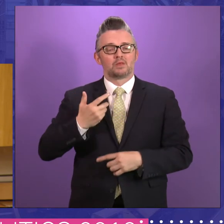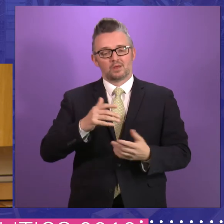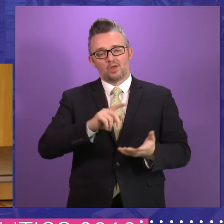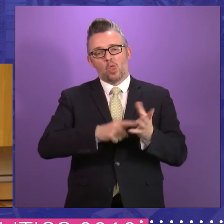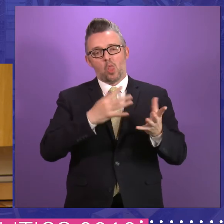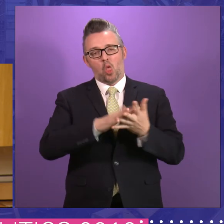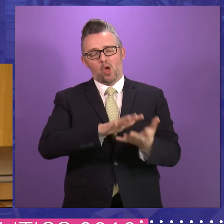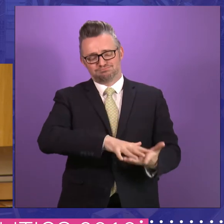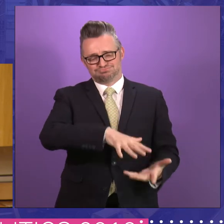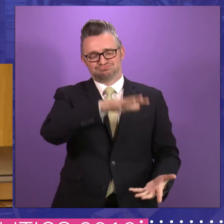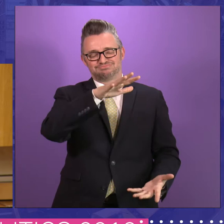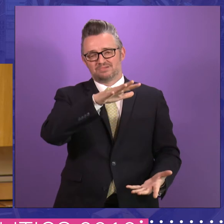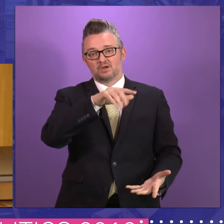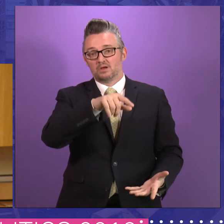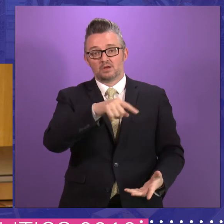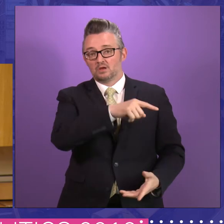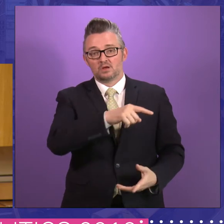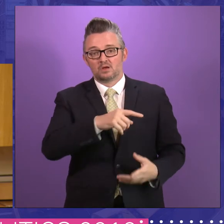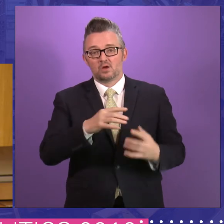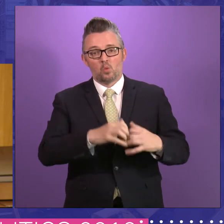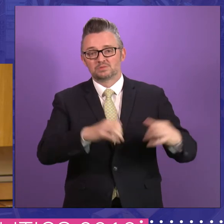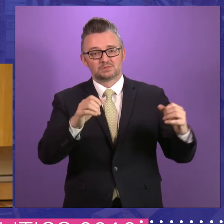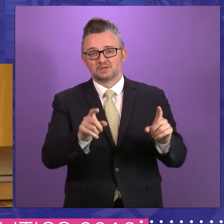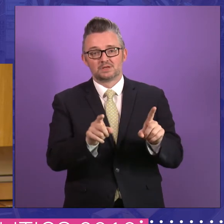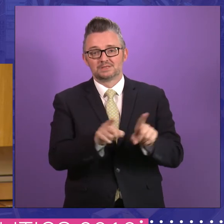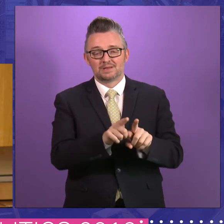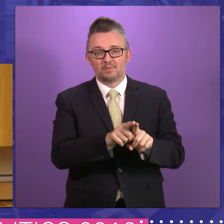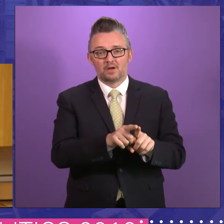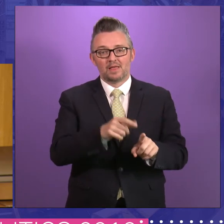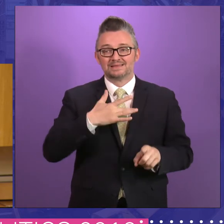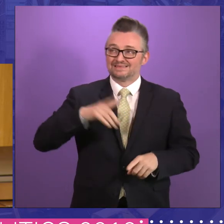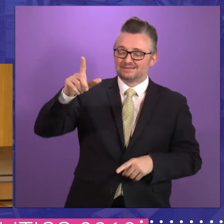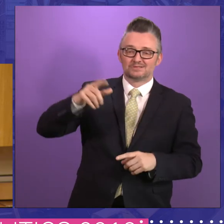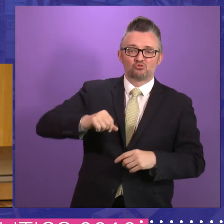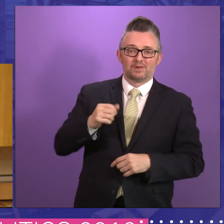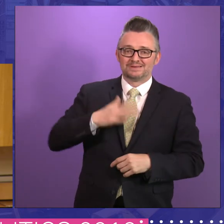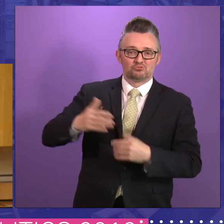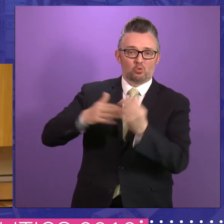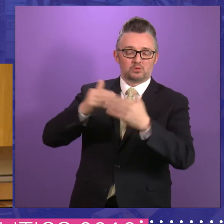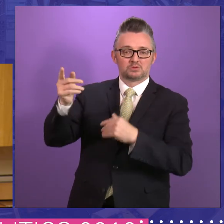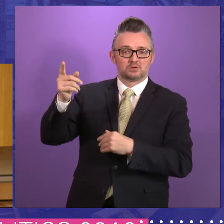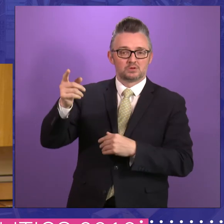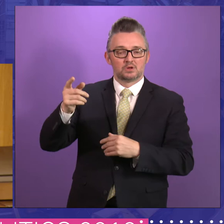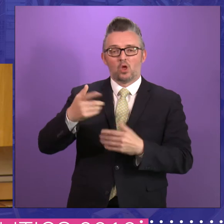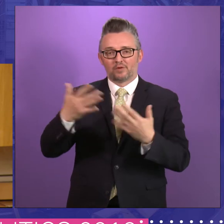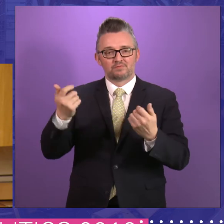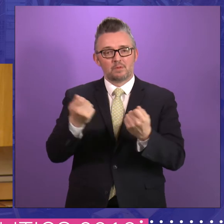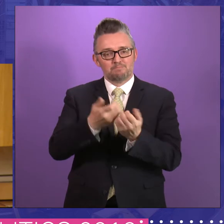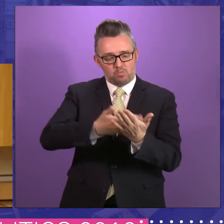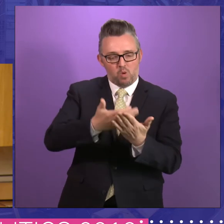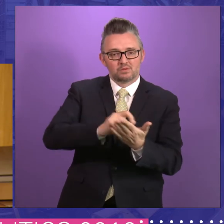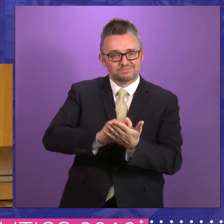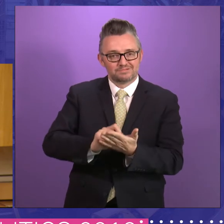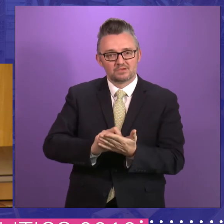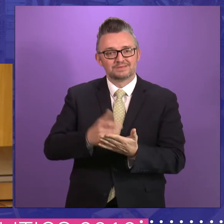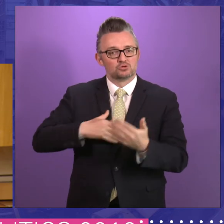But you know, that was the pent up frustration at Westminster. Things needed to be done in Scotland. Some was administrative, but most of it was legislative.